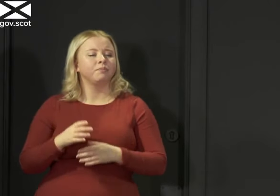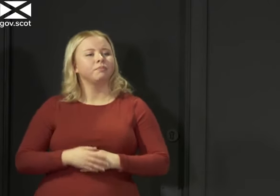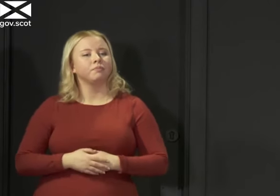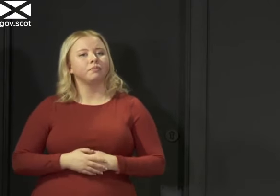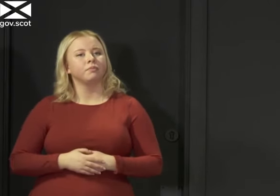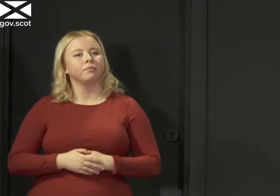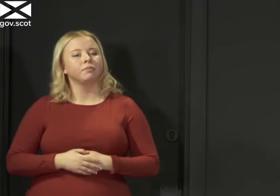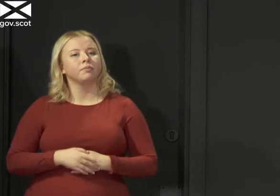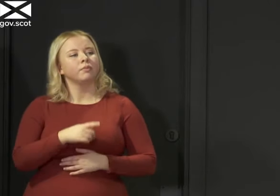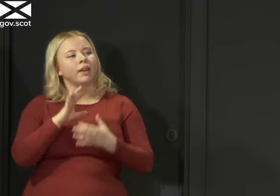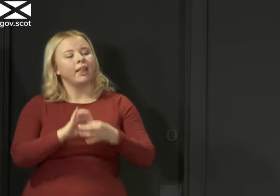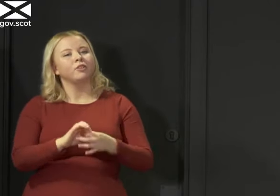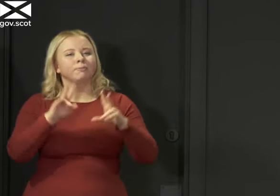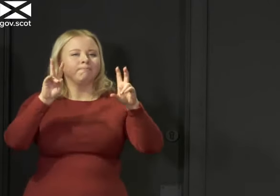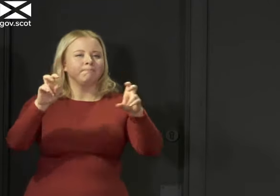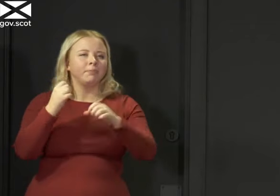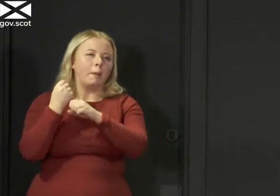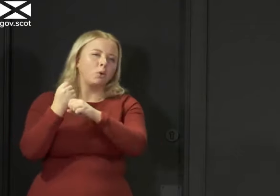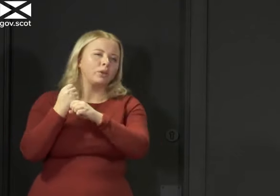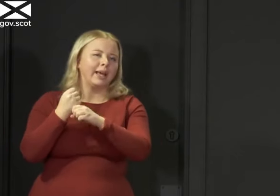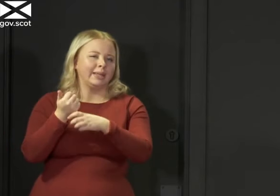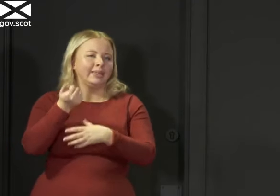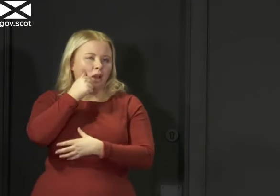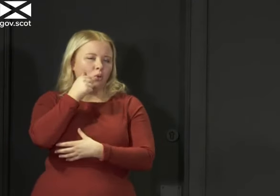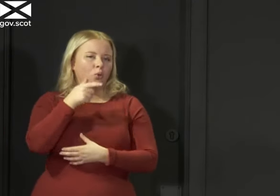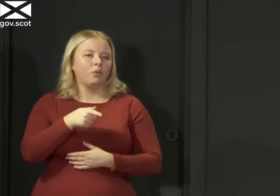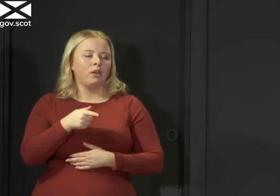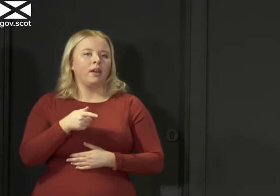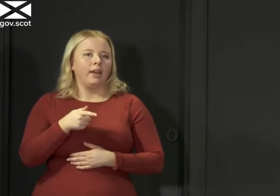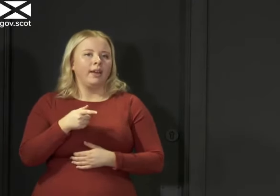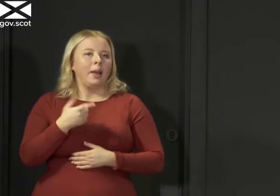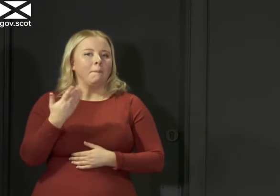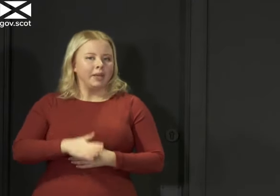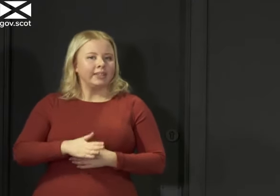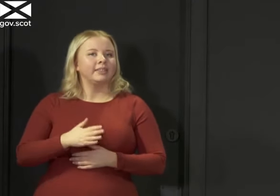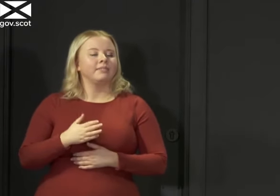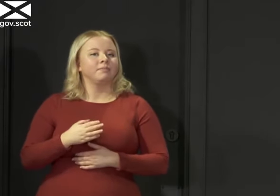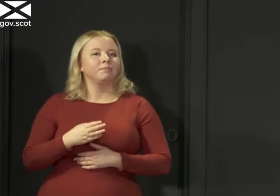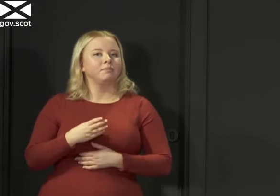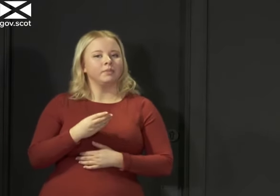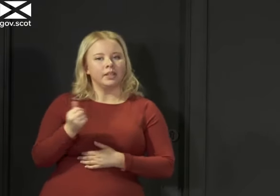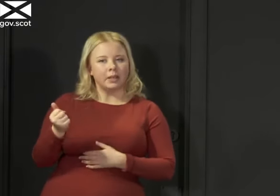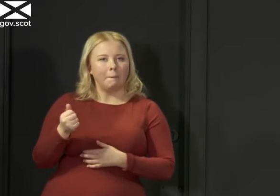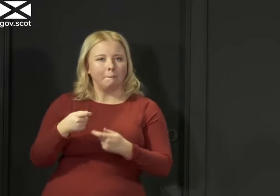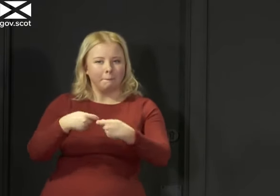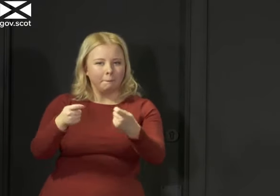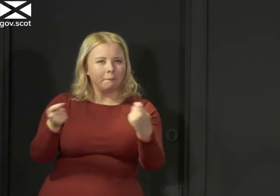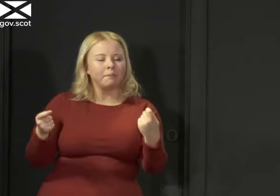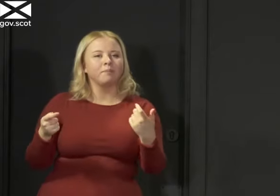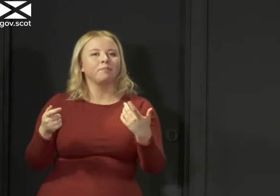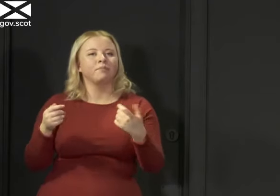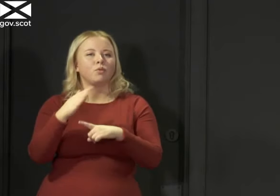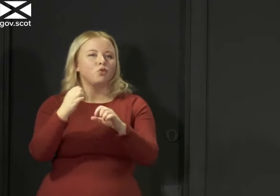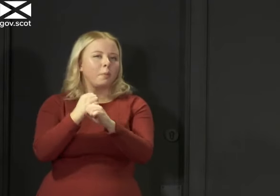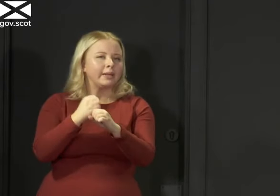terms of the so-called protest that I know there has been material circulating on social media